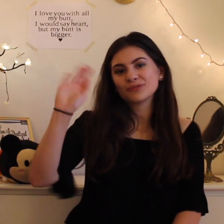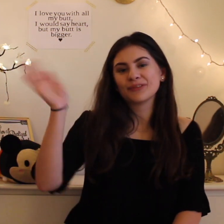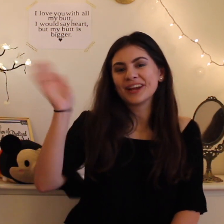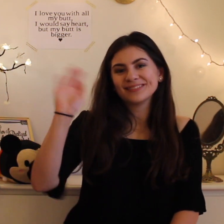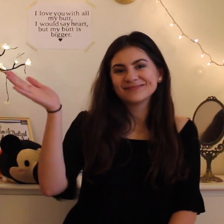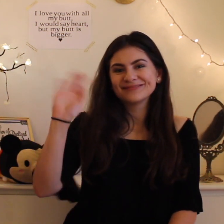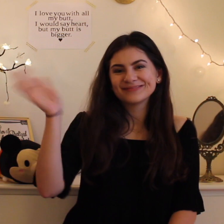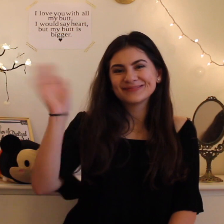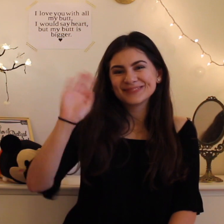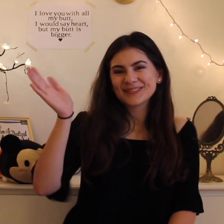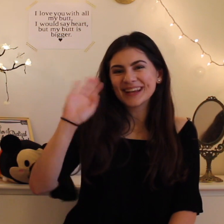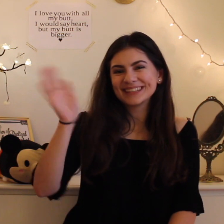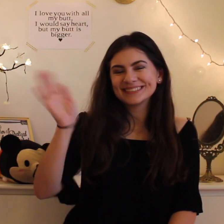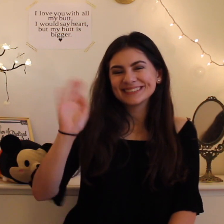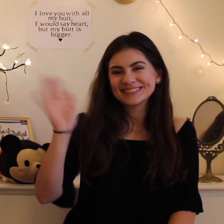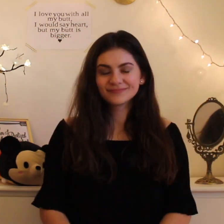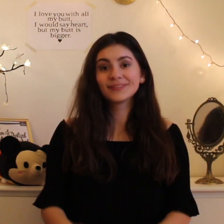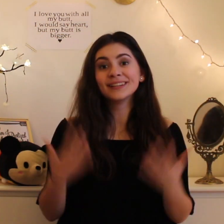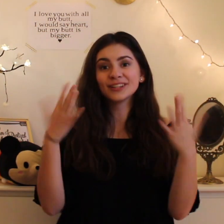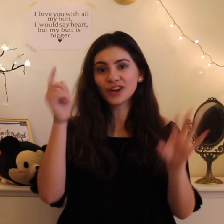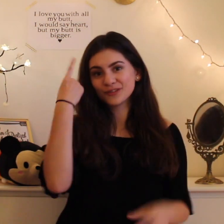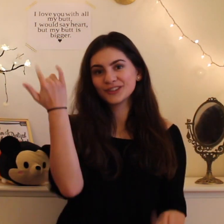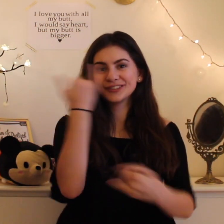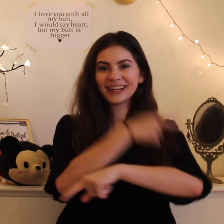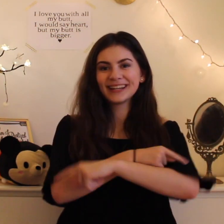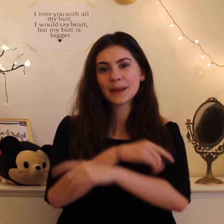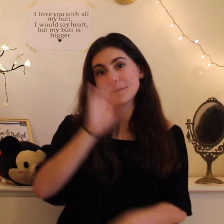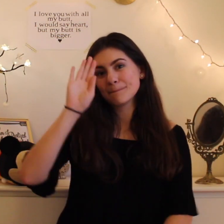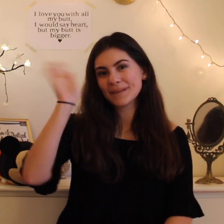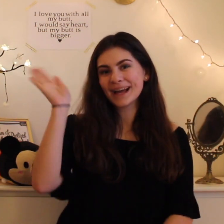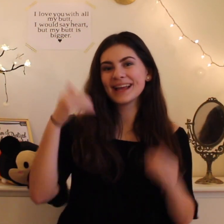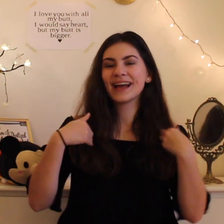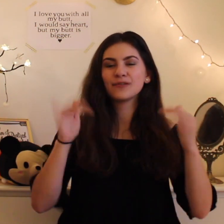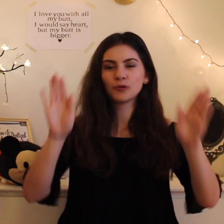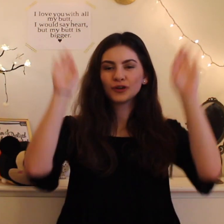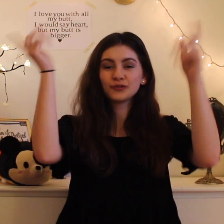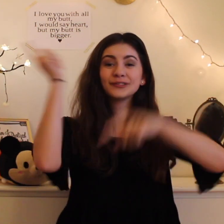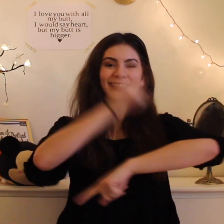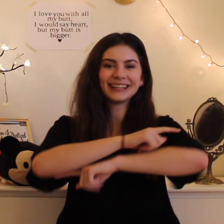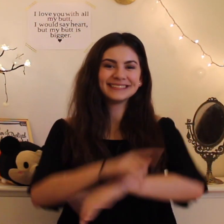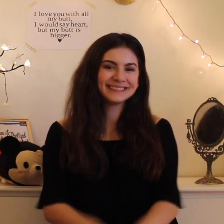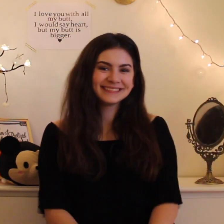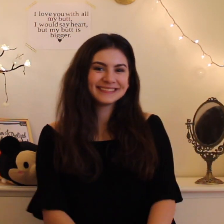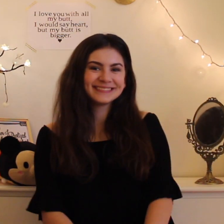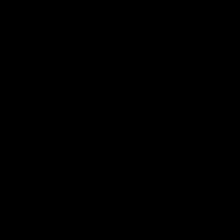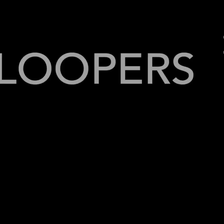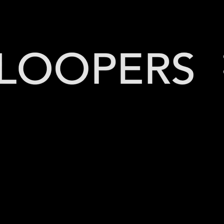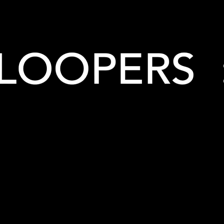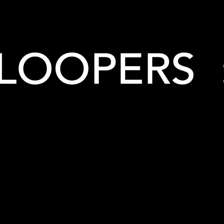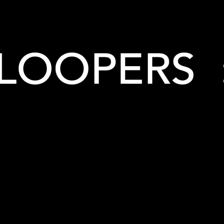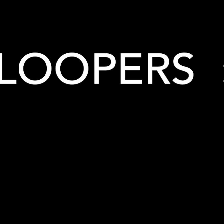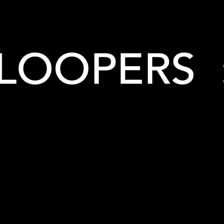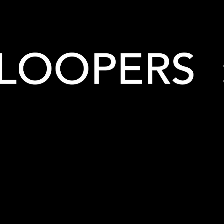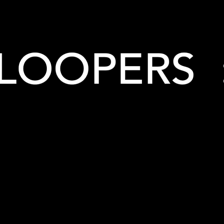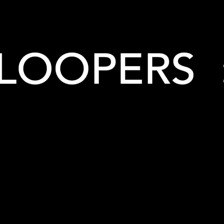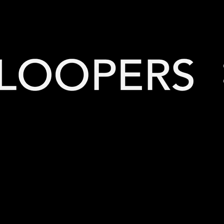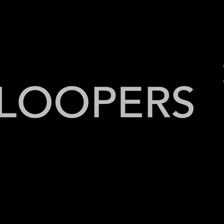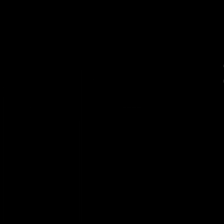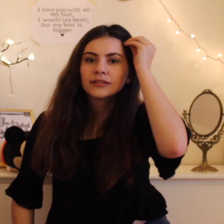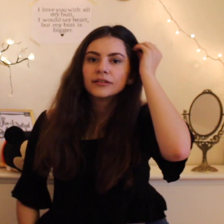is good night goodbye that's all for today bye have a wonderful day thank